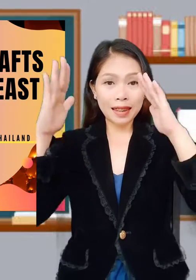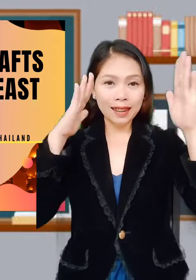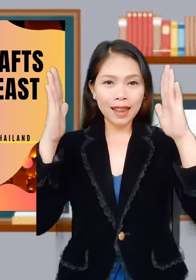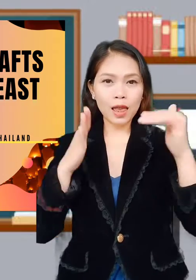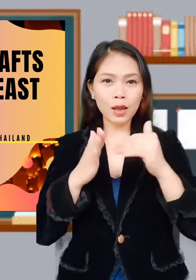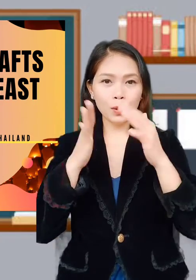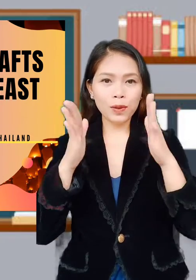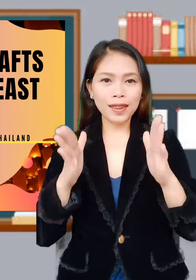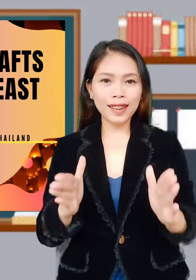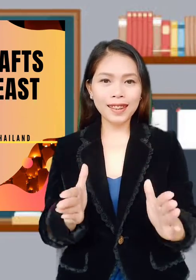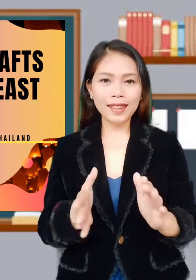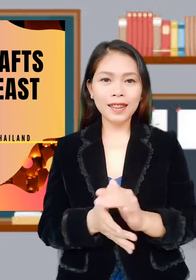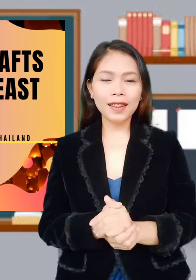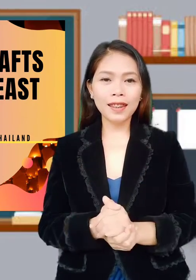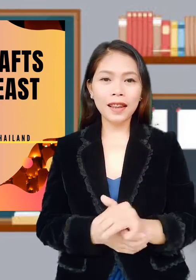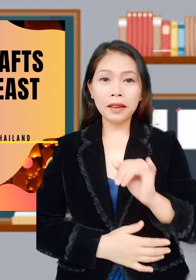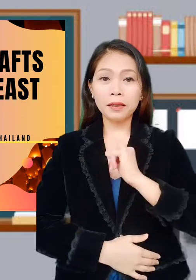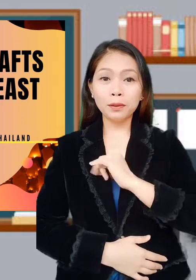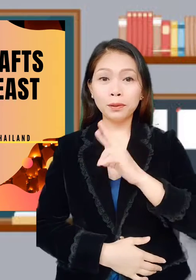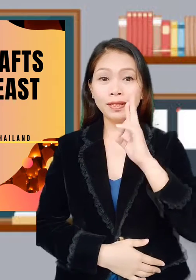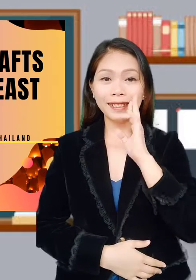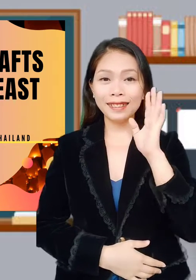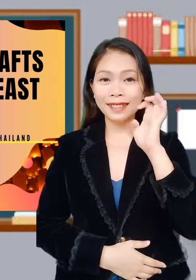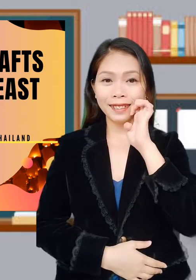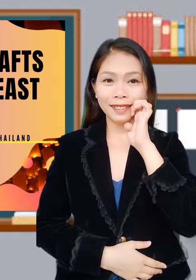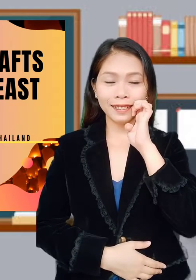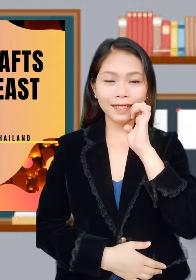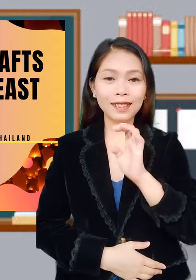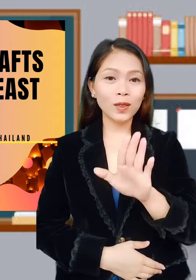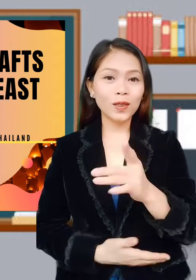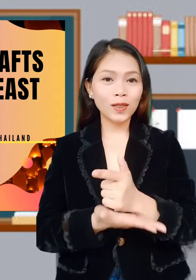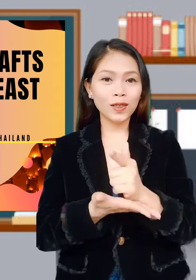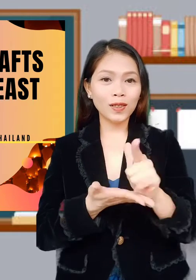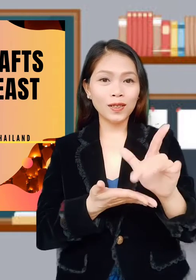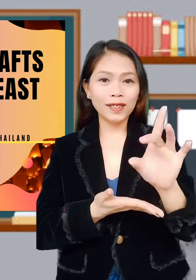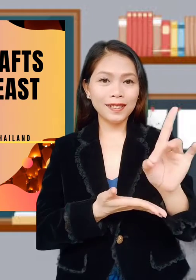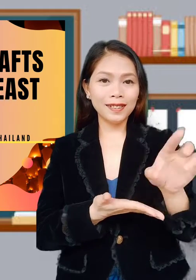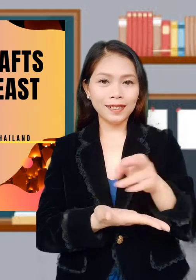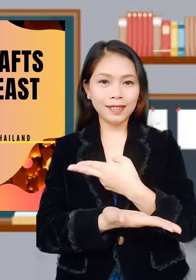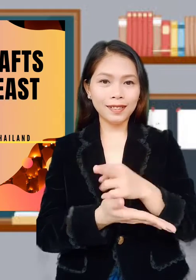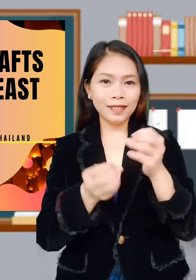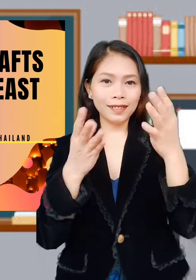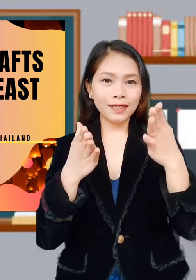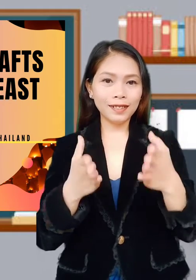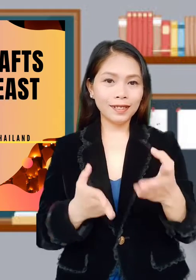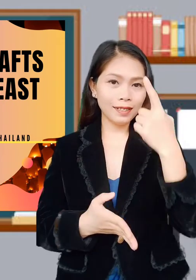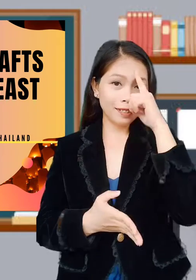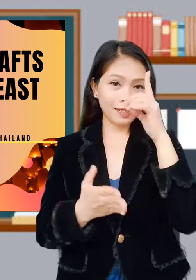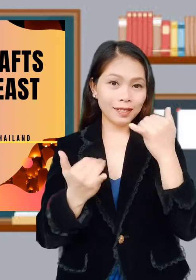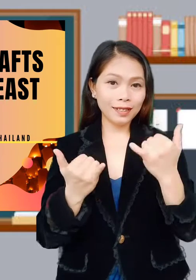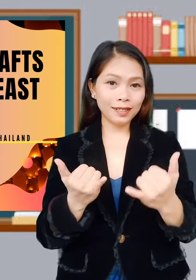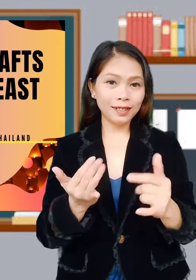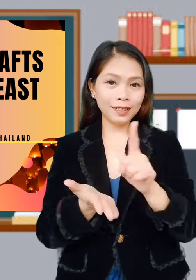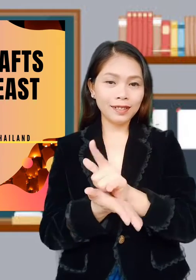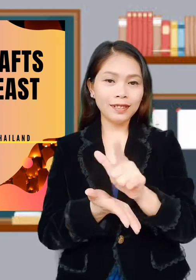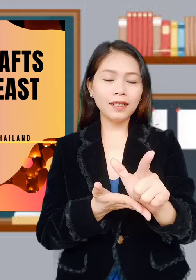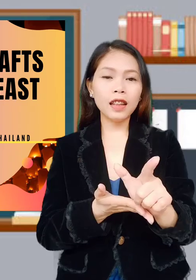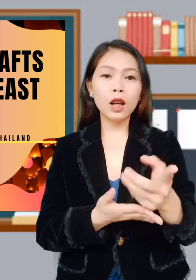Hello, students! I am Teacher Rialin, your grade 8 RAPET teacher, and for today's